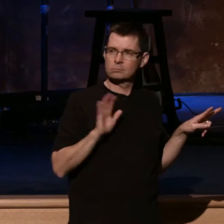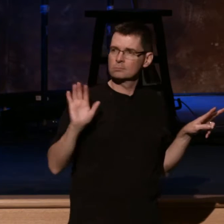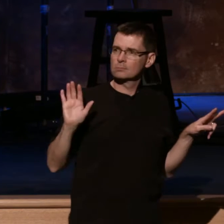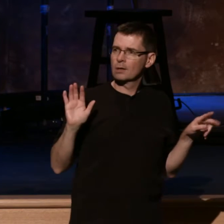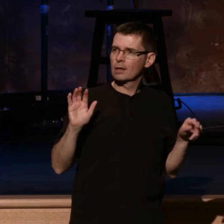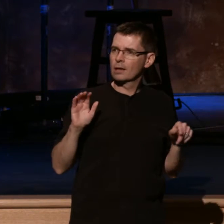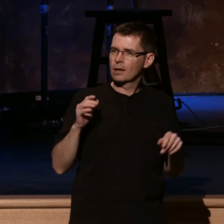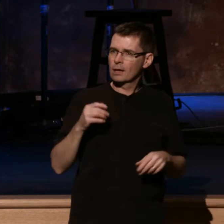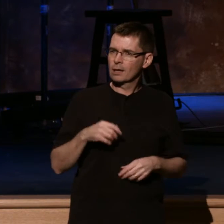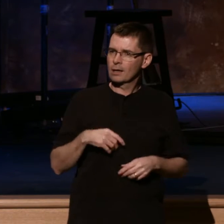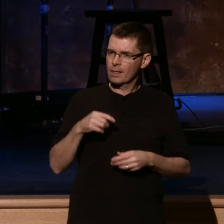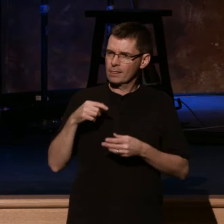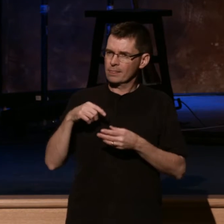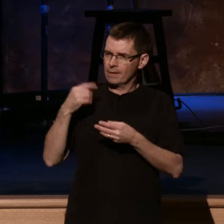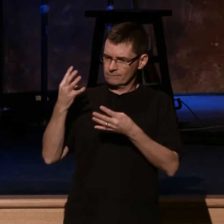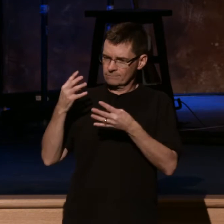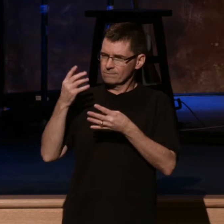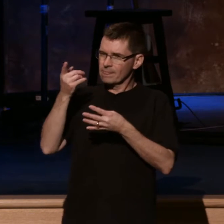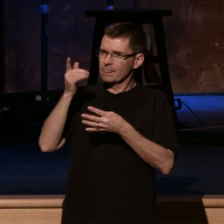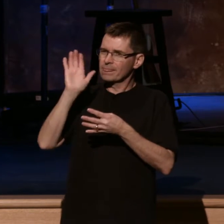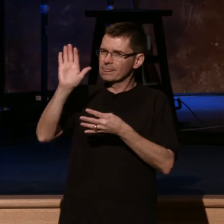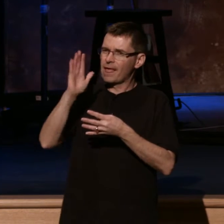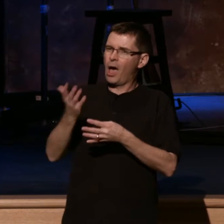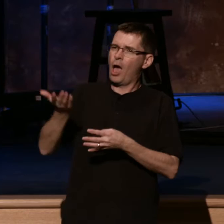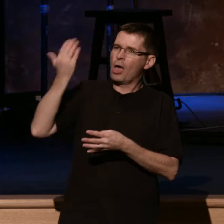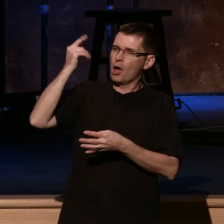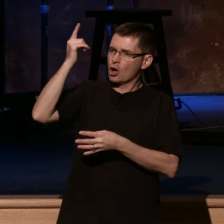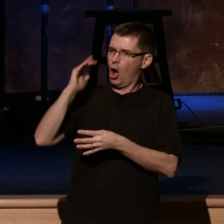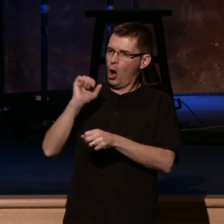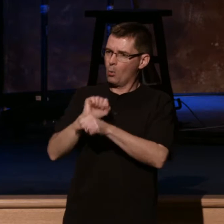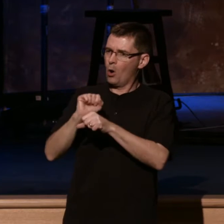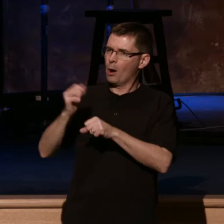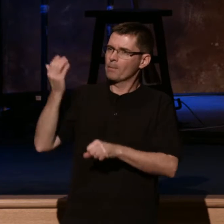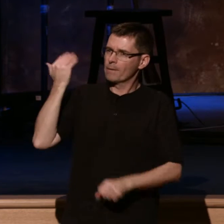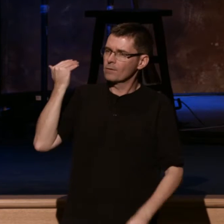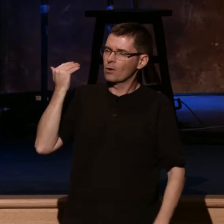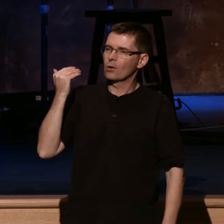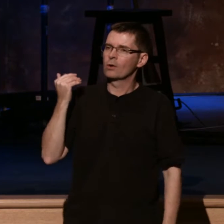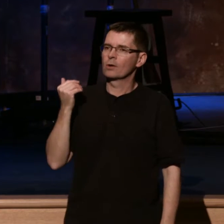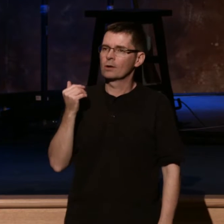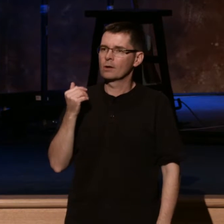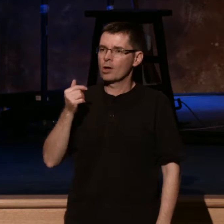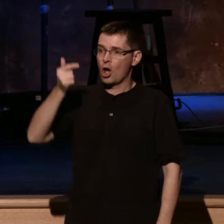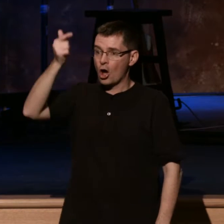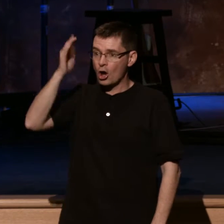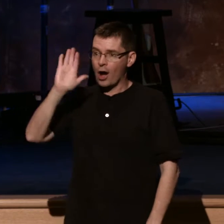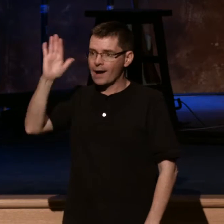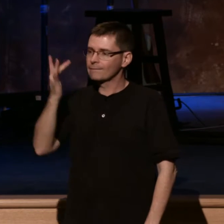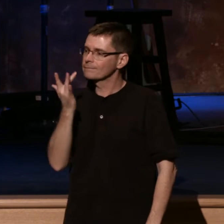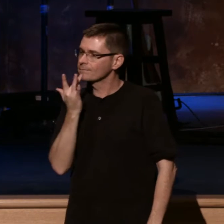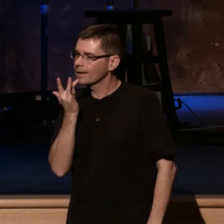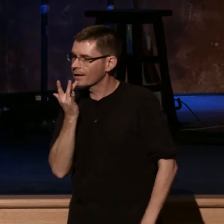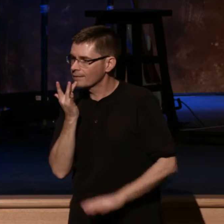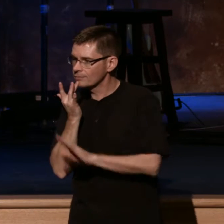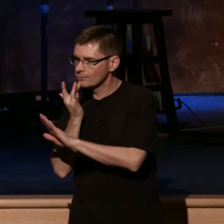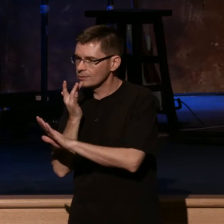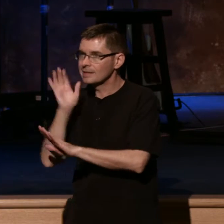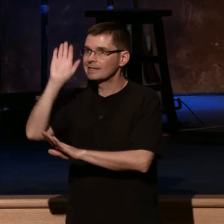God's past work are being seen in their context, which are very real for all of us. And that is God's favor, his restoration, his